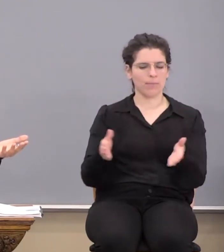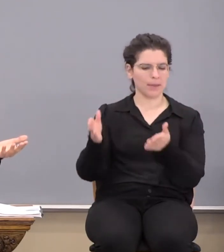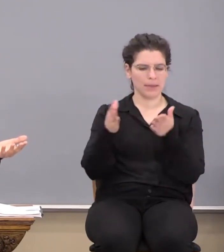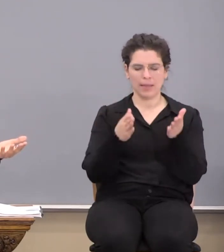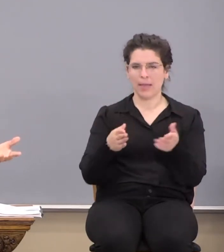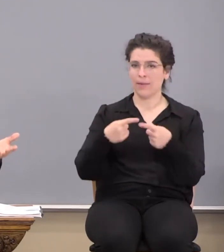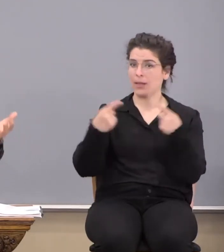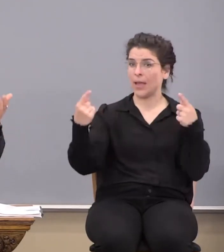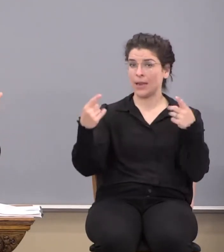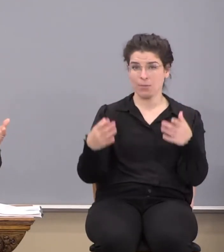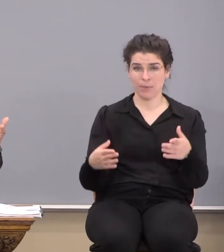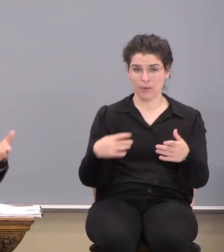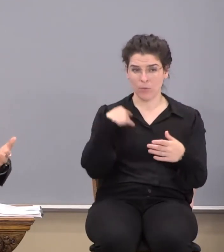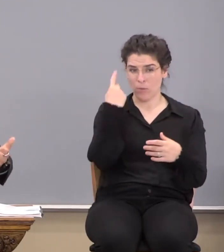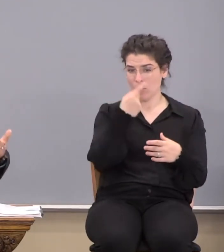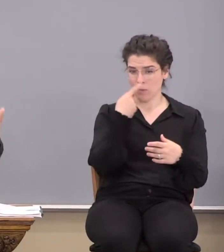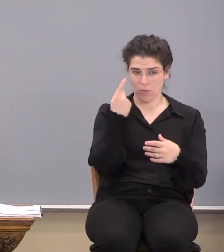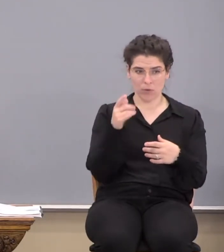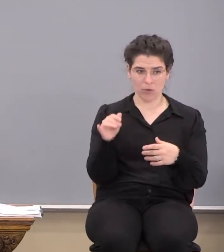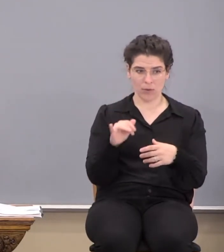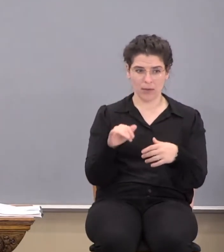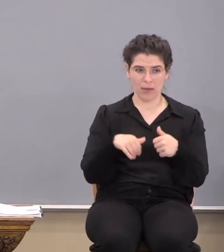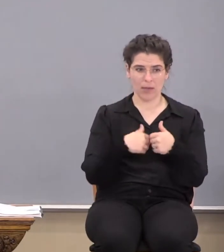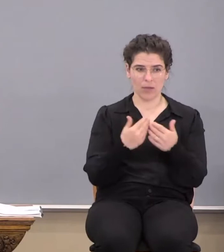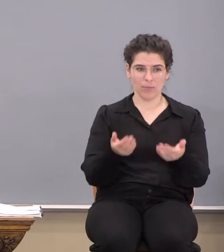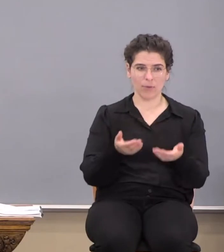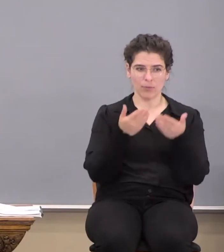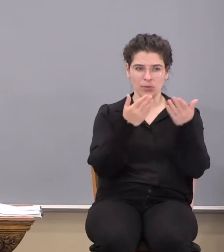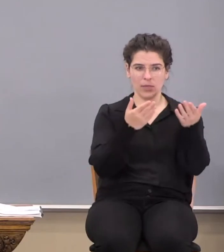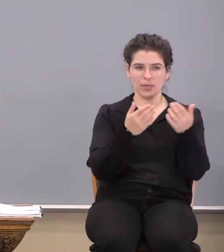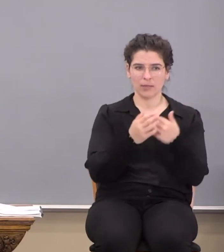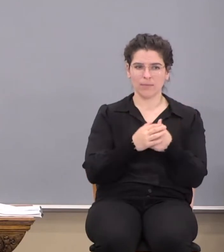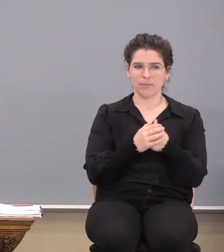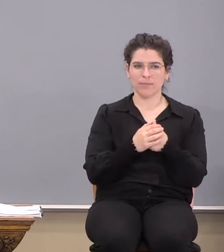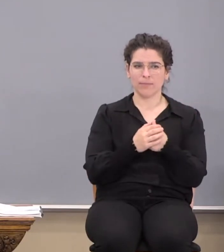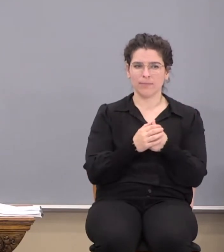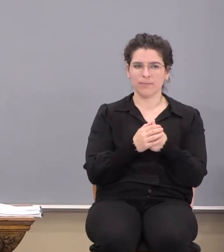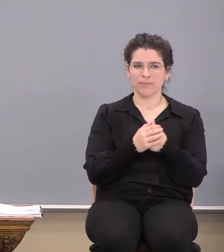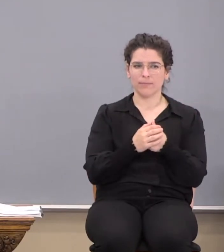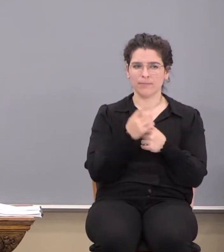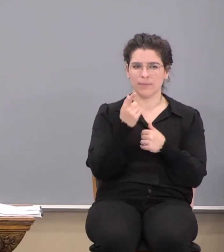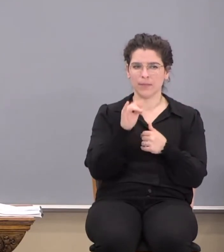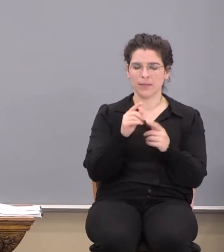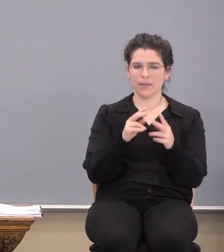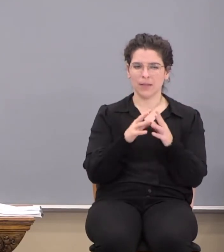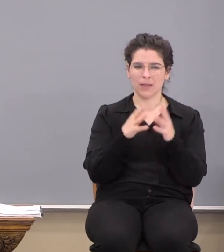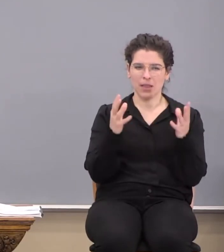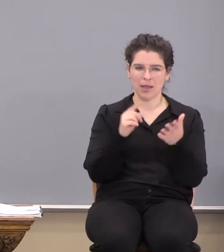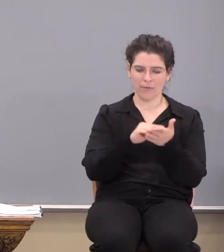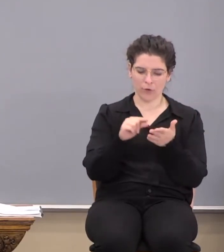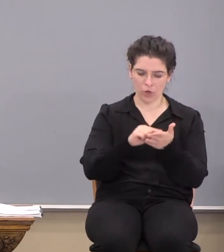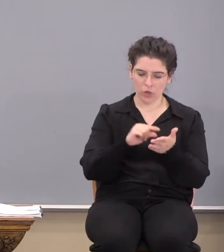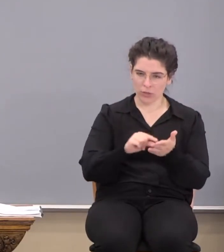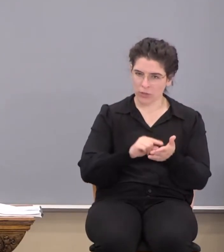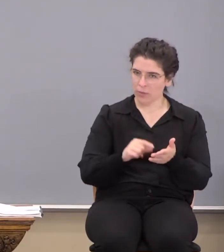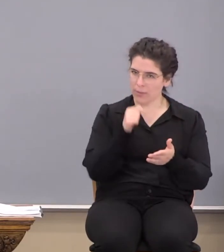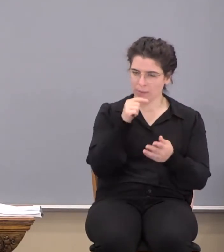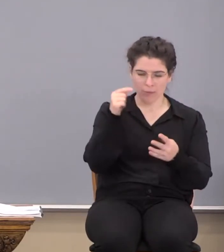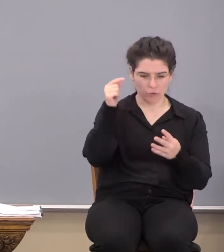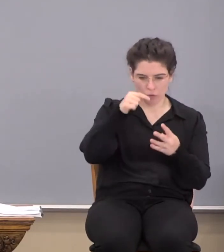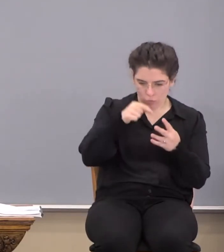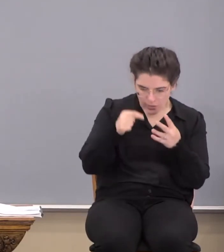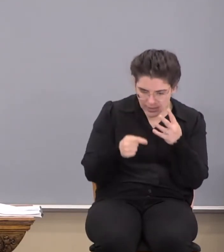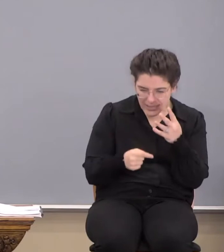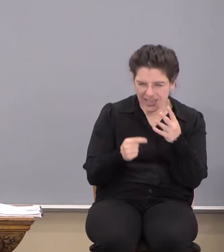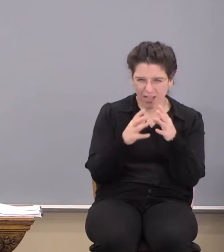adversary, what it's going to look like, how it's going to be presented. And because we have a lot of verses to go through, we're not going to be able to drill down in